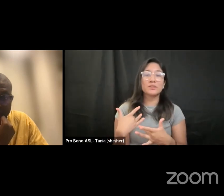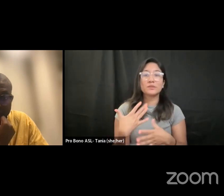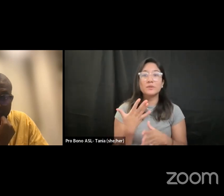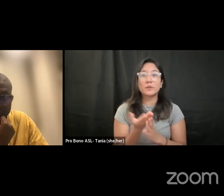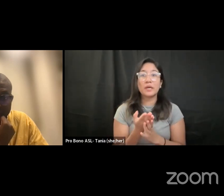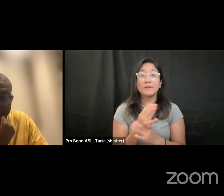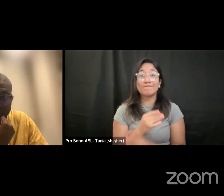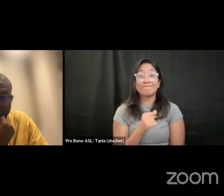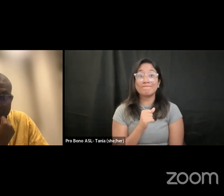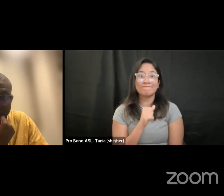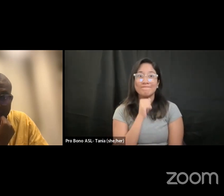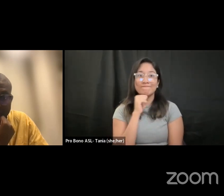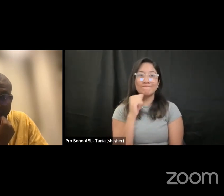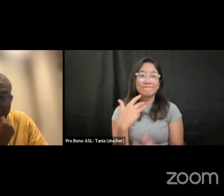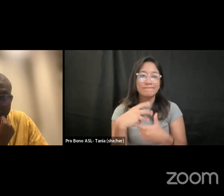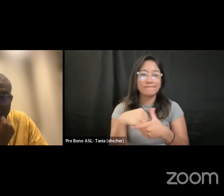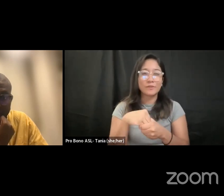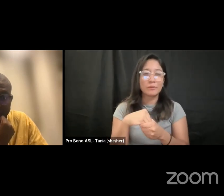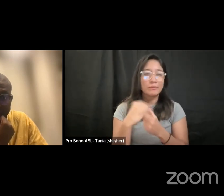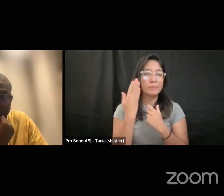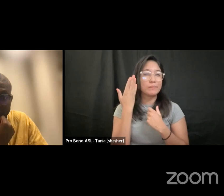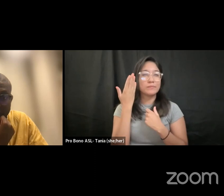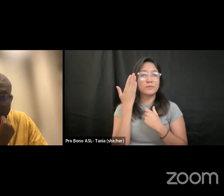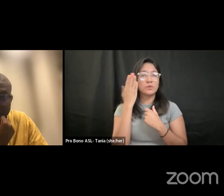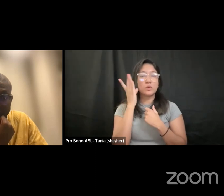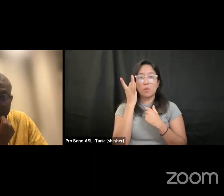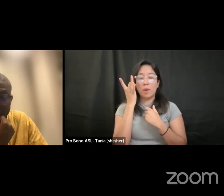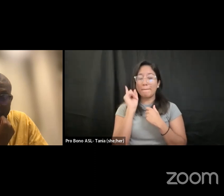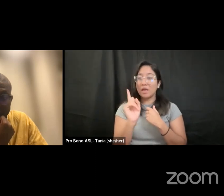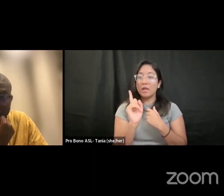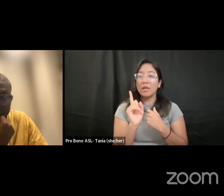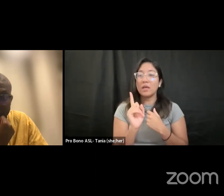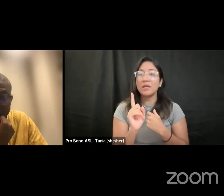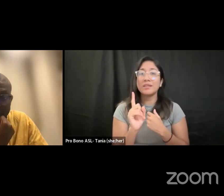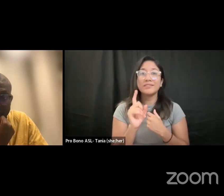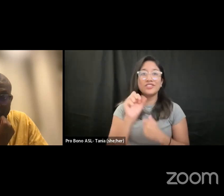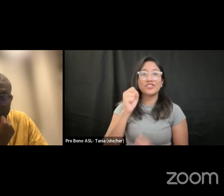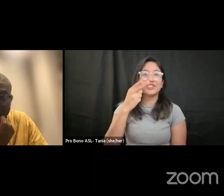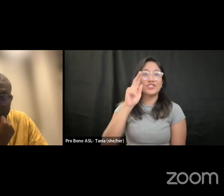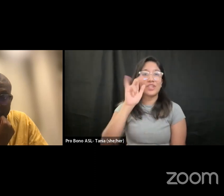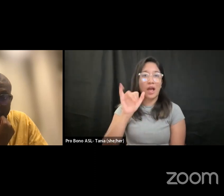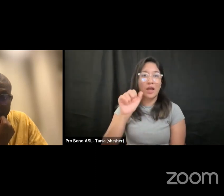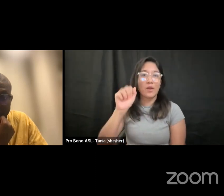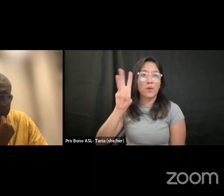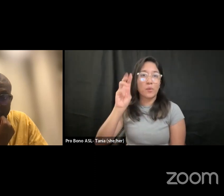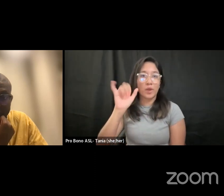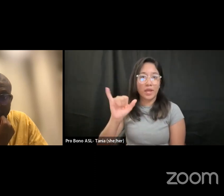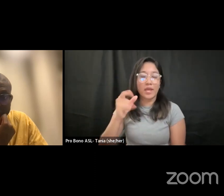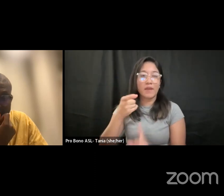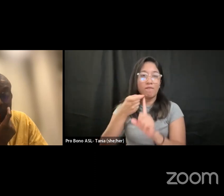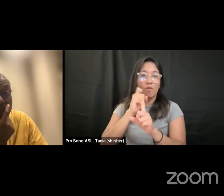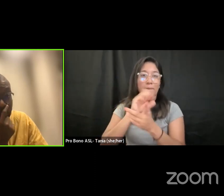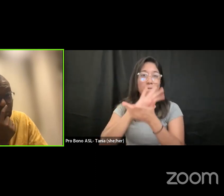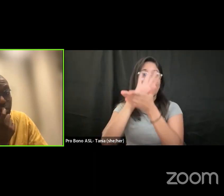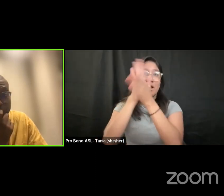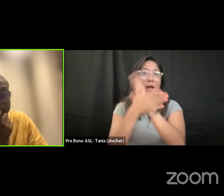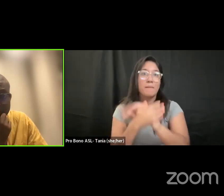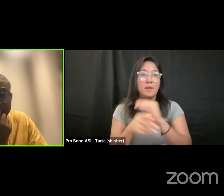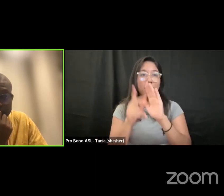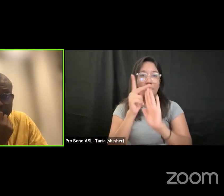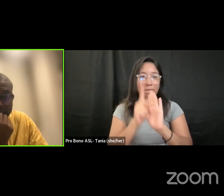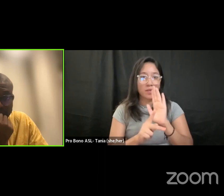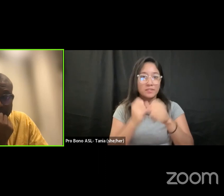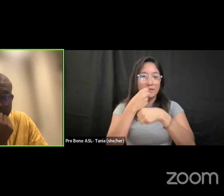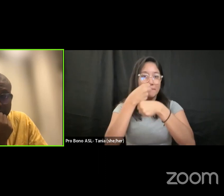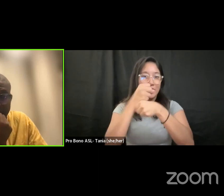to use this opportunity to really talk about talk about it we shouldn't shy away from being policy makers an